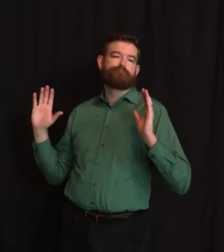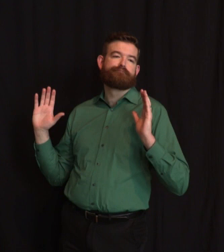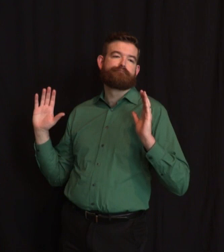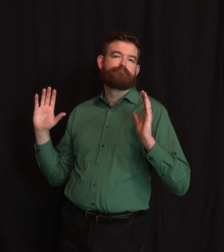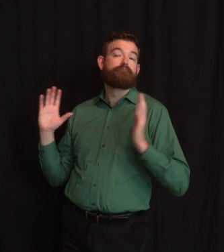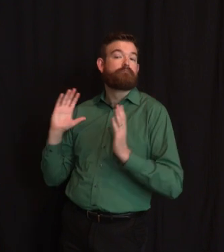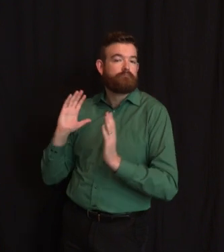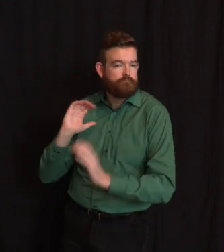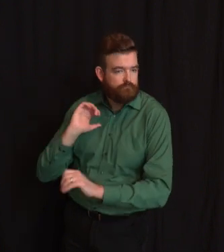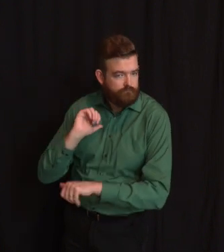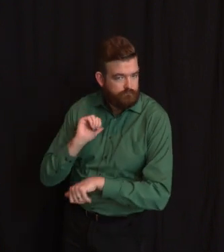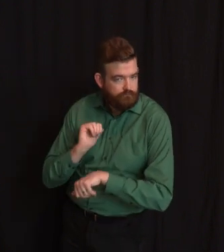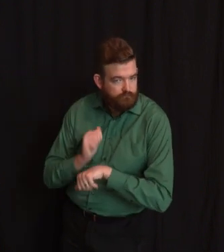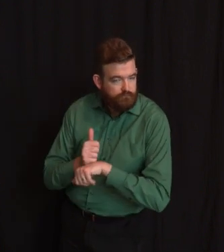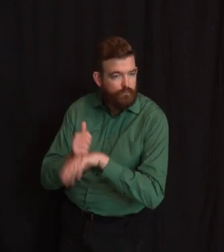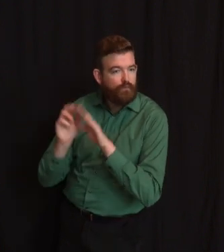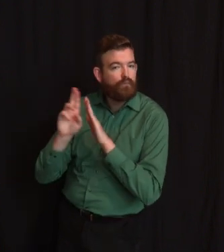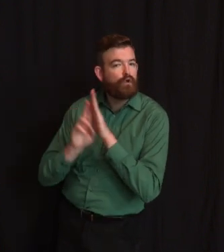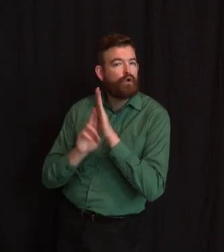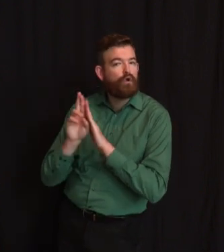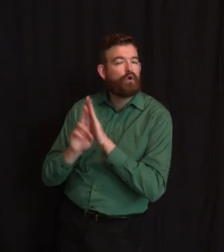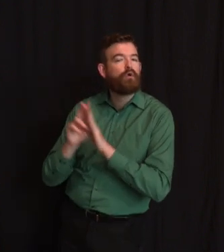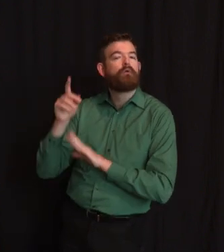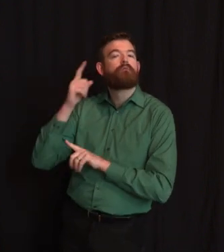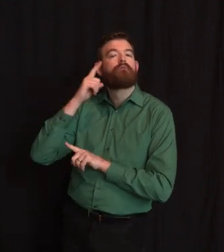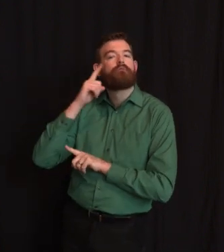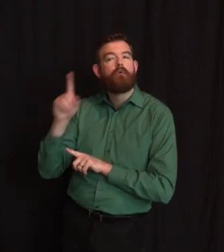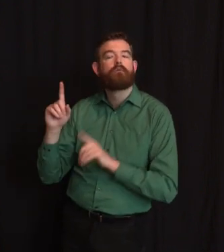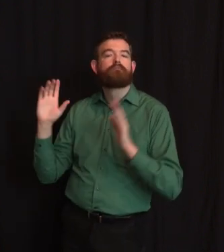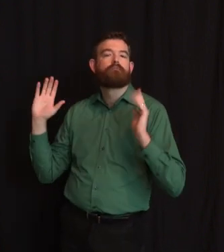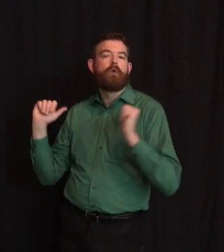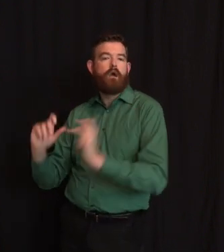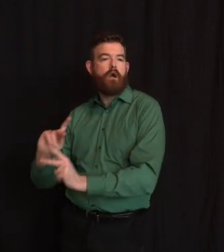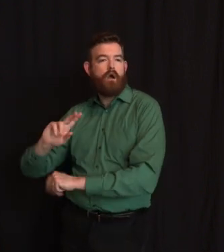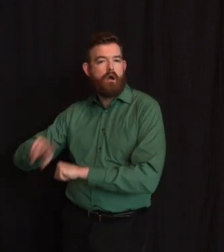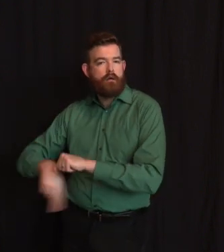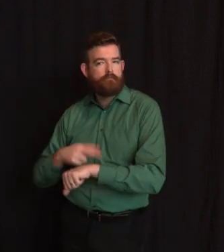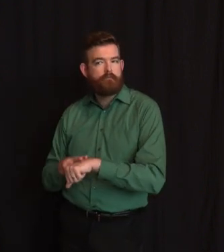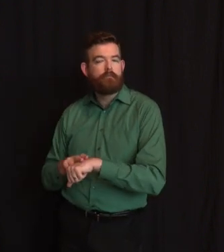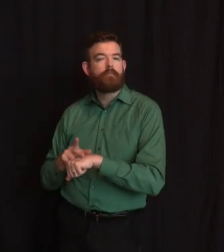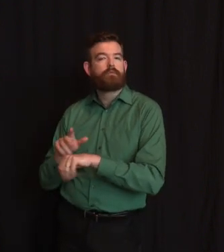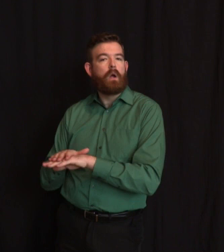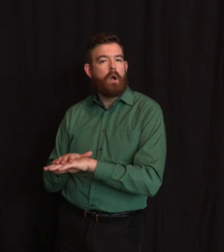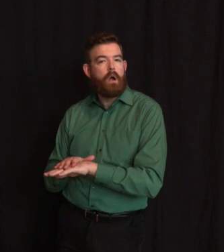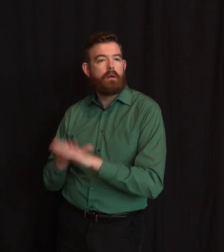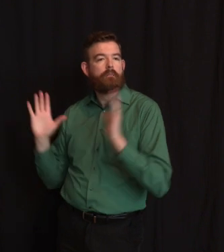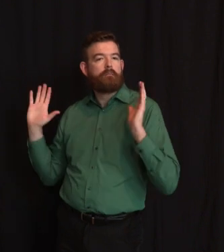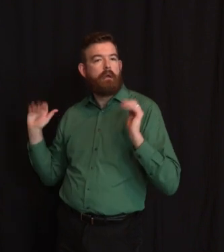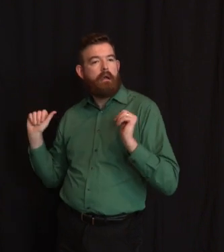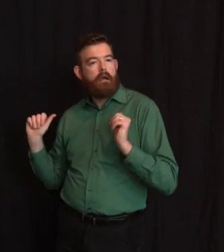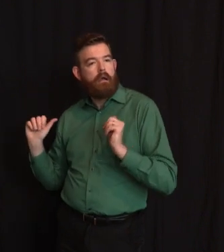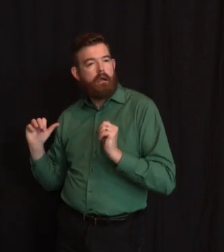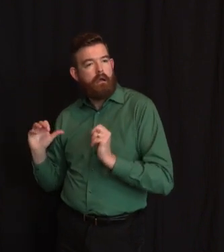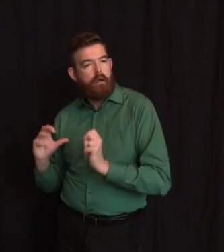like? What's a retail shop look like? What's a warehouse or a manufacturing floor look like? Anything, Judy or Pat, you'd add to that?